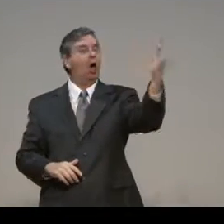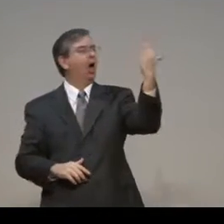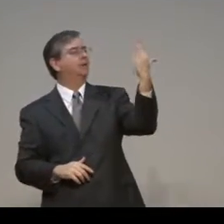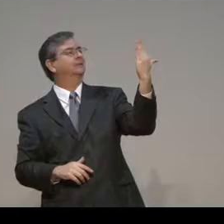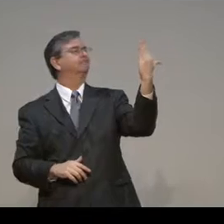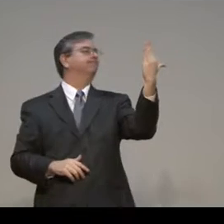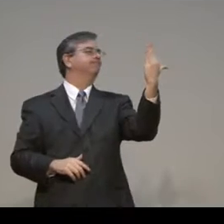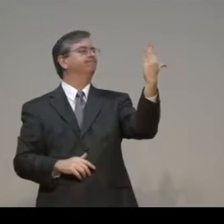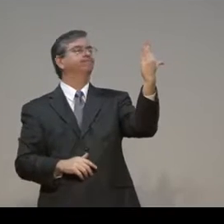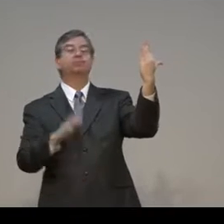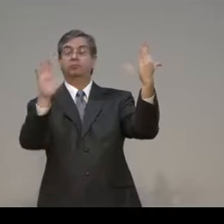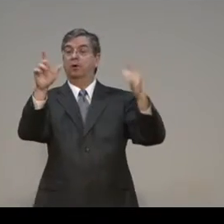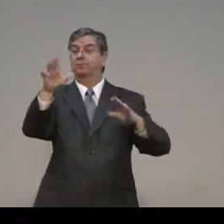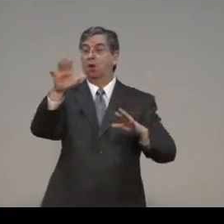The law is like looking in the mirror.